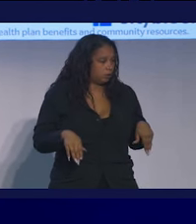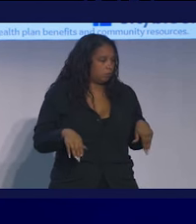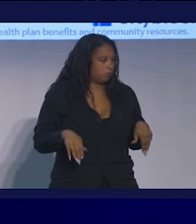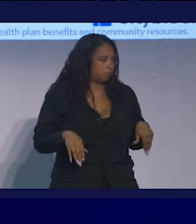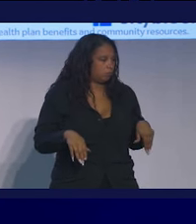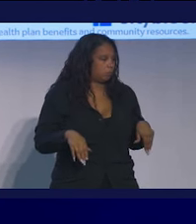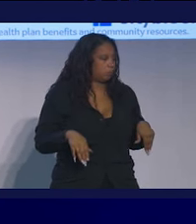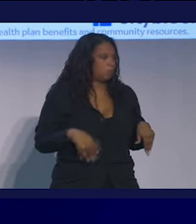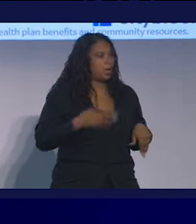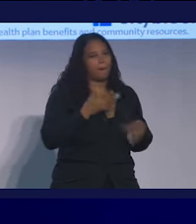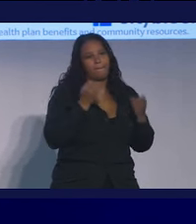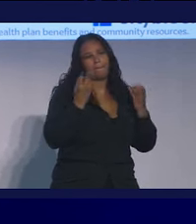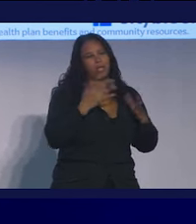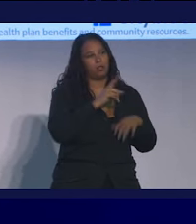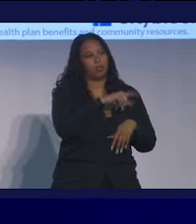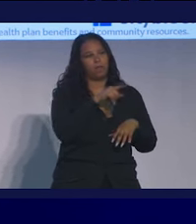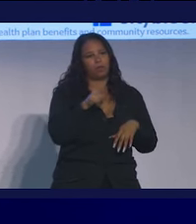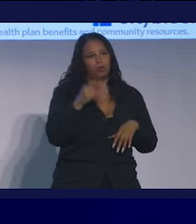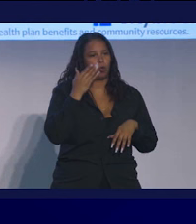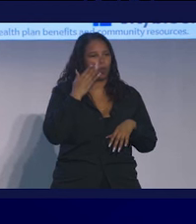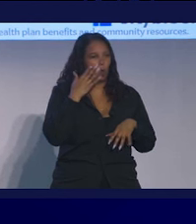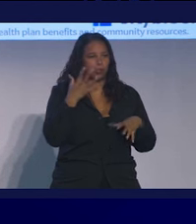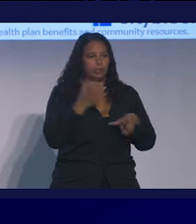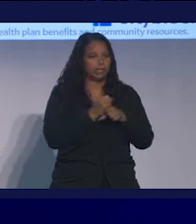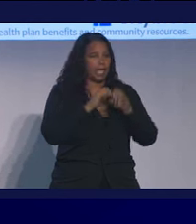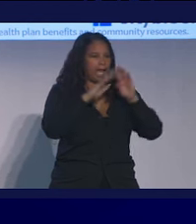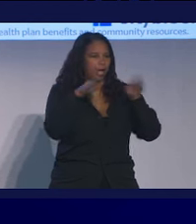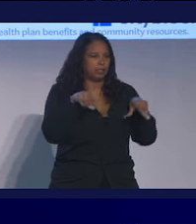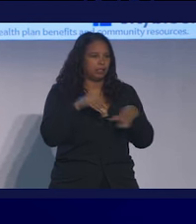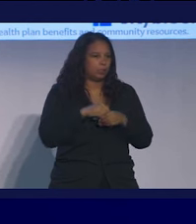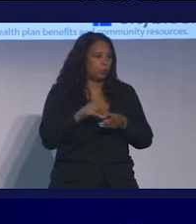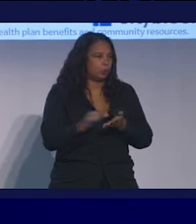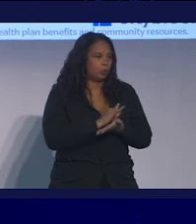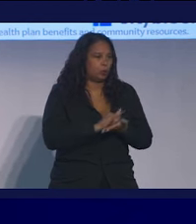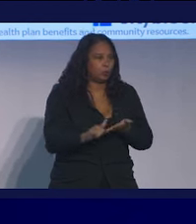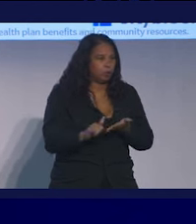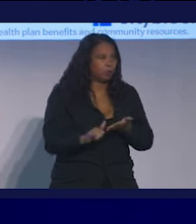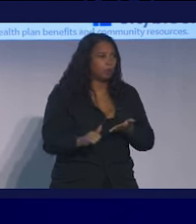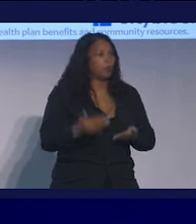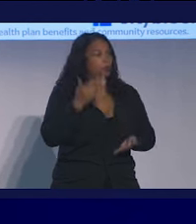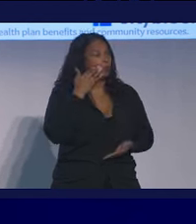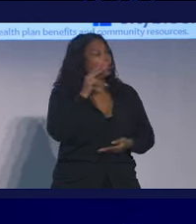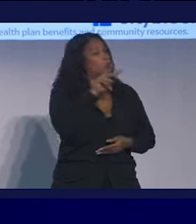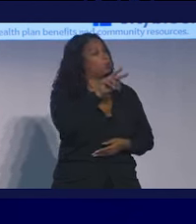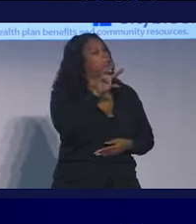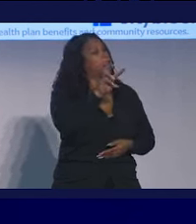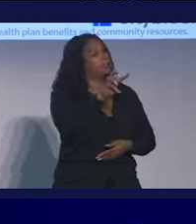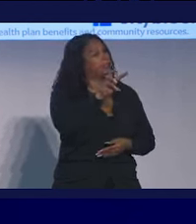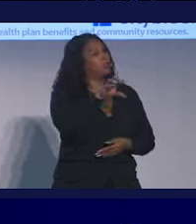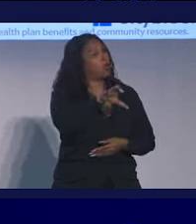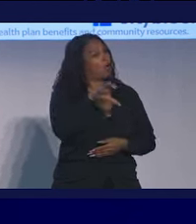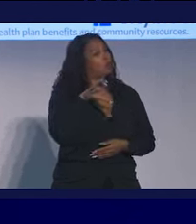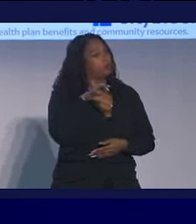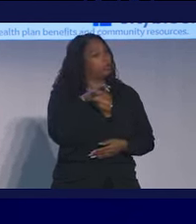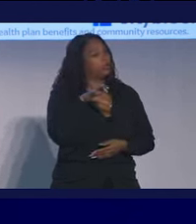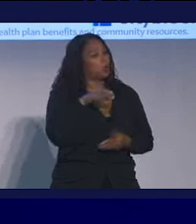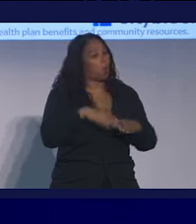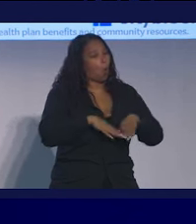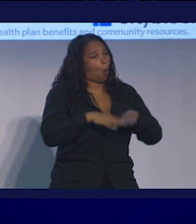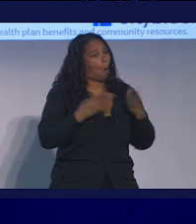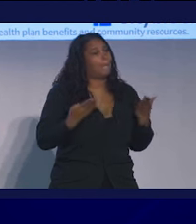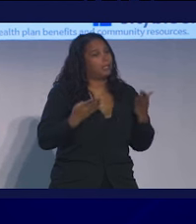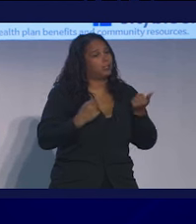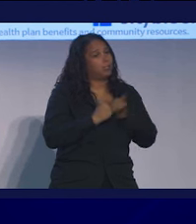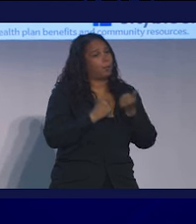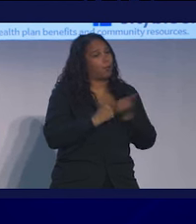sure, too. Many of you know how hard it is to get housing in New York. Did you know there are 2,600 open supportive housing